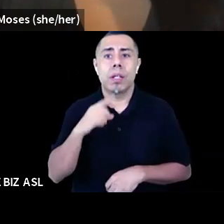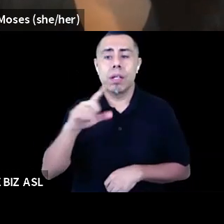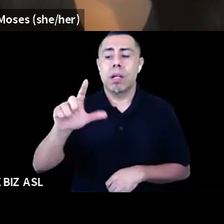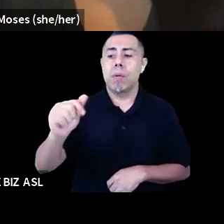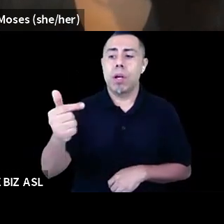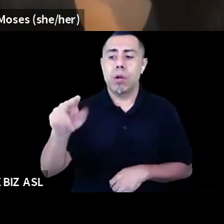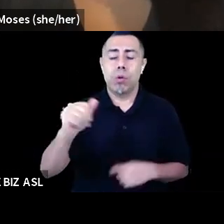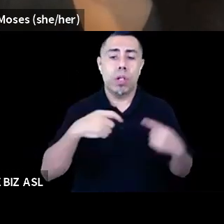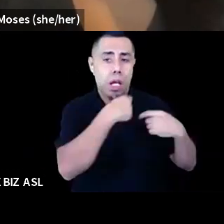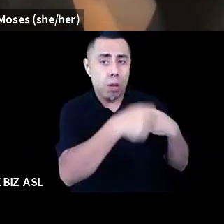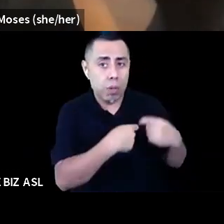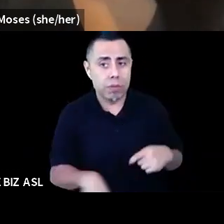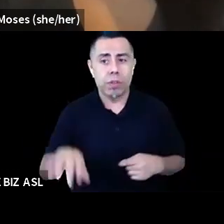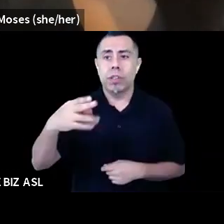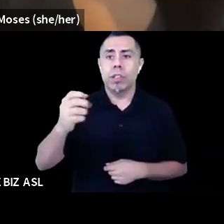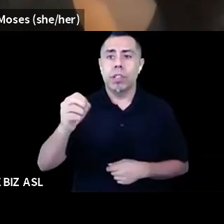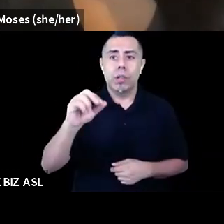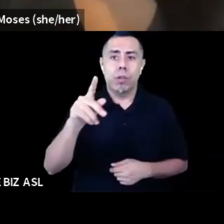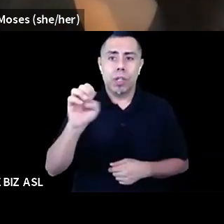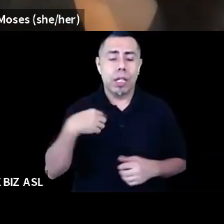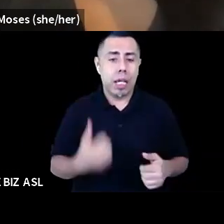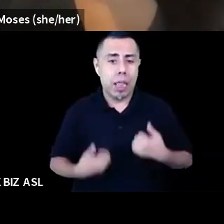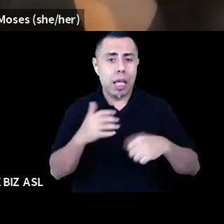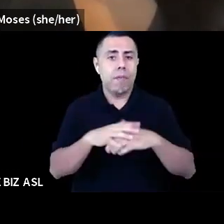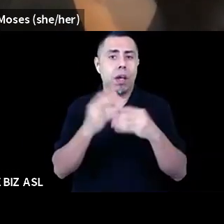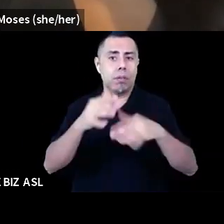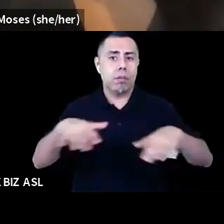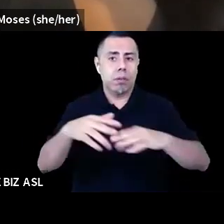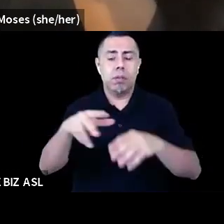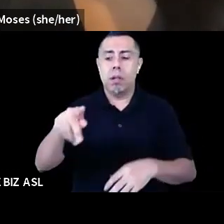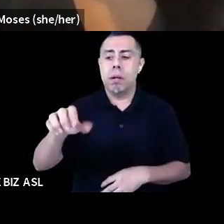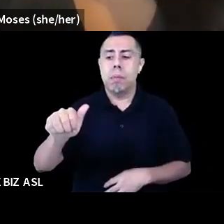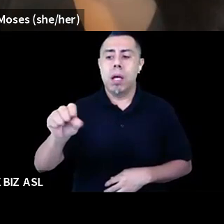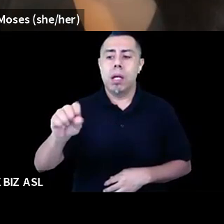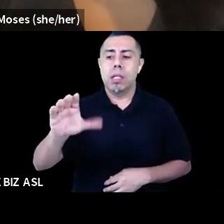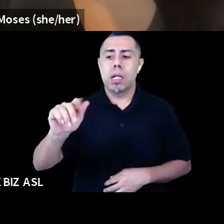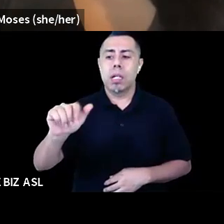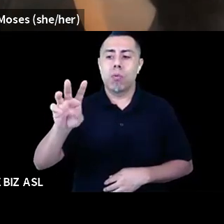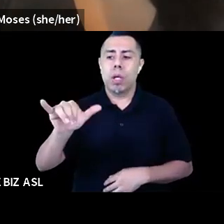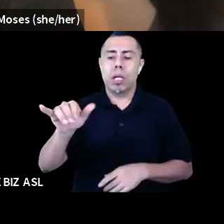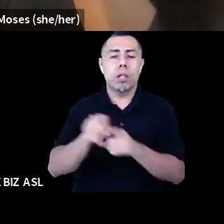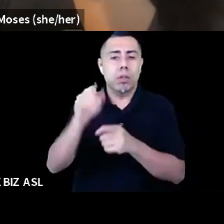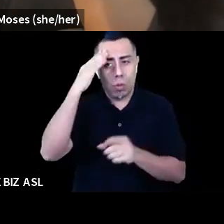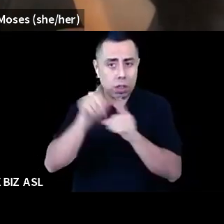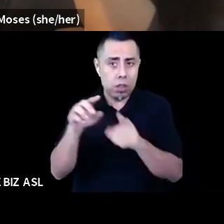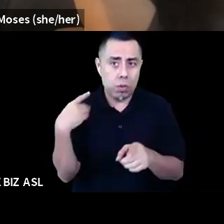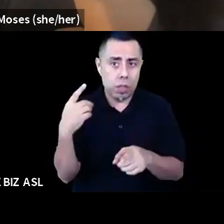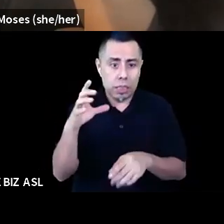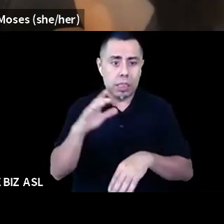and live on the traditional lands of the Piscataway, also known as Washington, D.C., on the waters of the Chesapeake Bay. I am a light-skinned woman